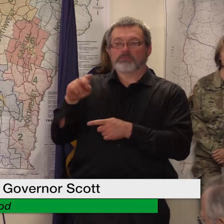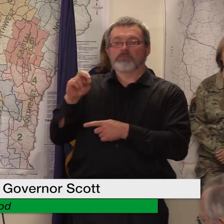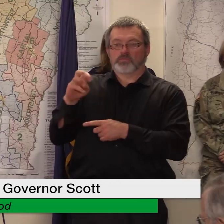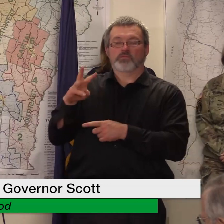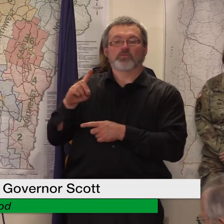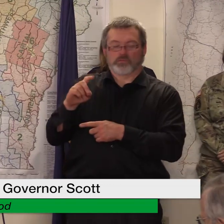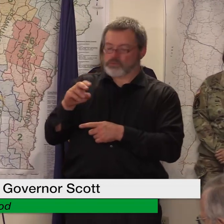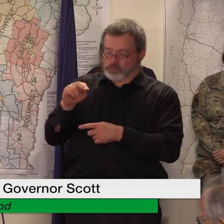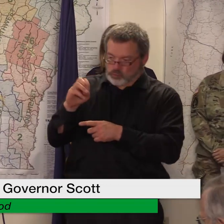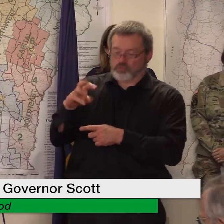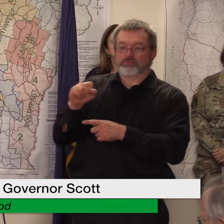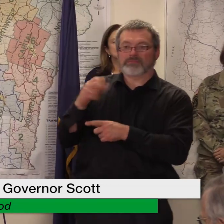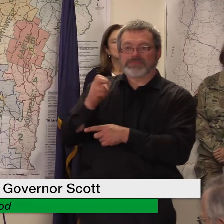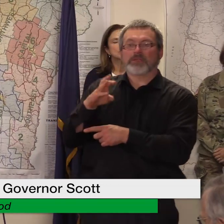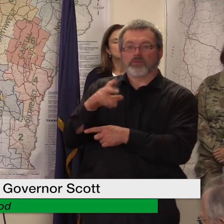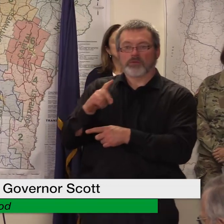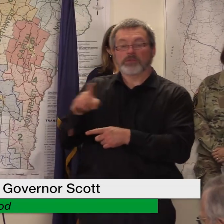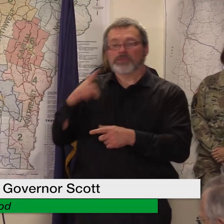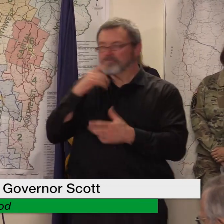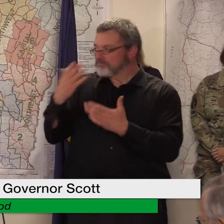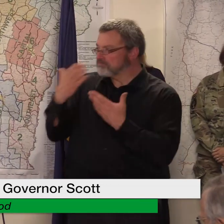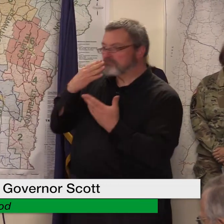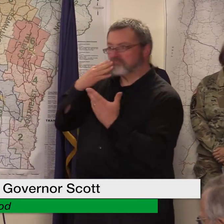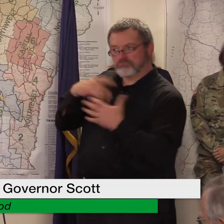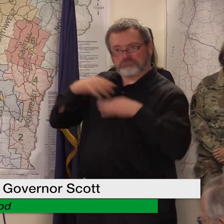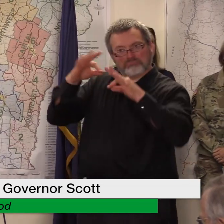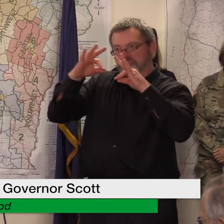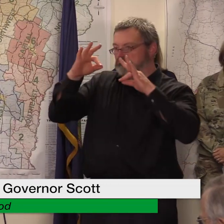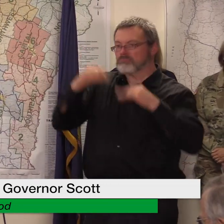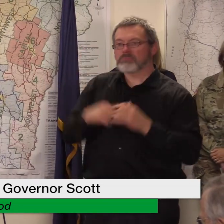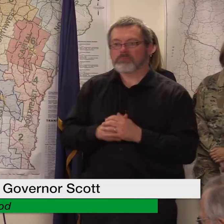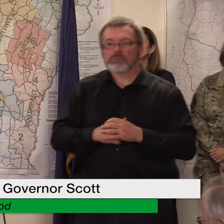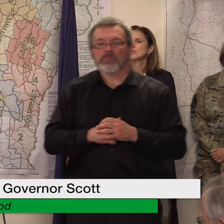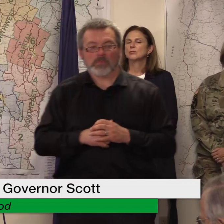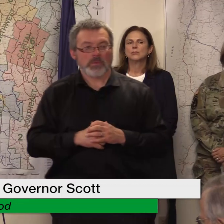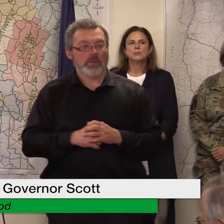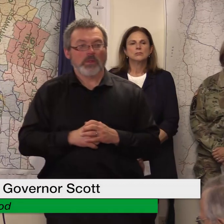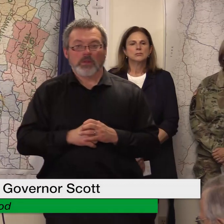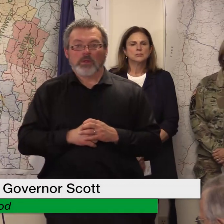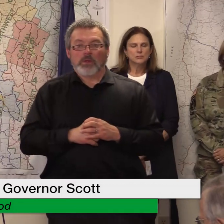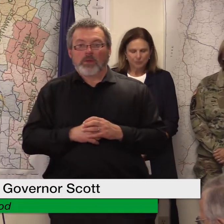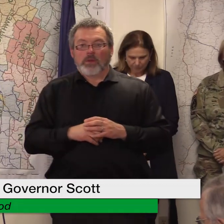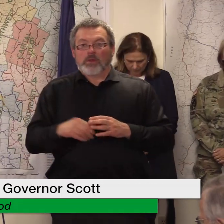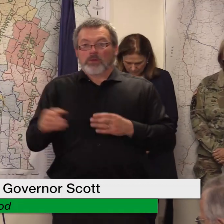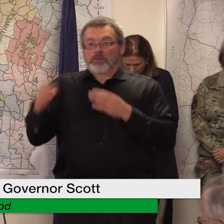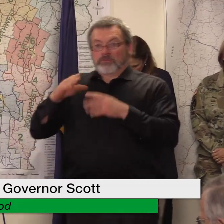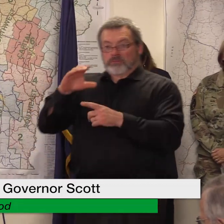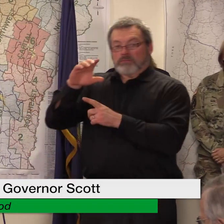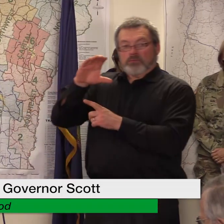i'm all set for now thank you thank you keith joseph the chronicle